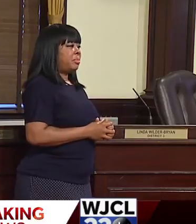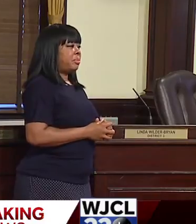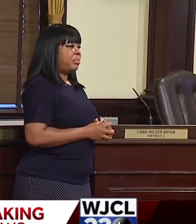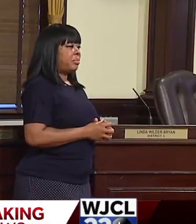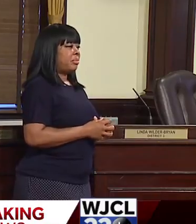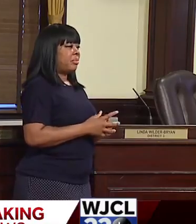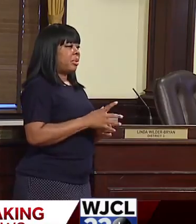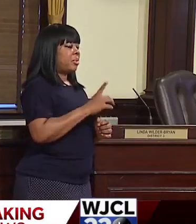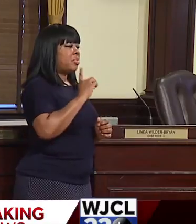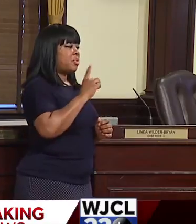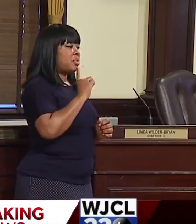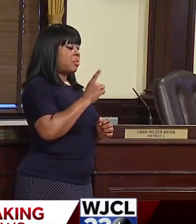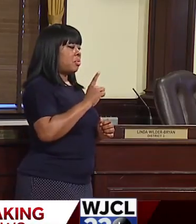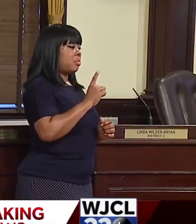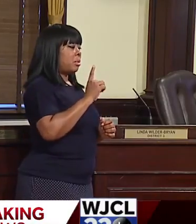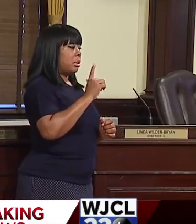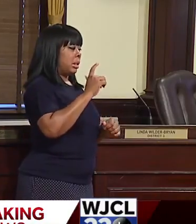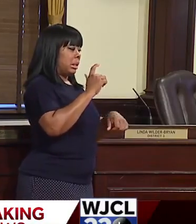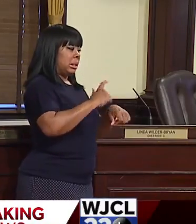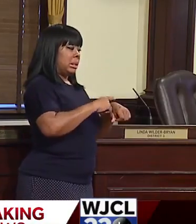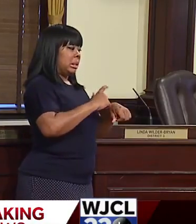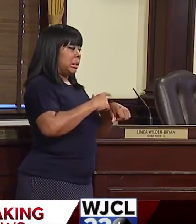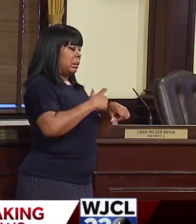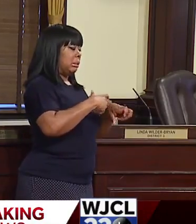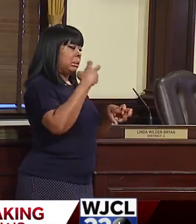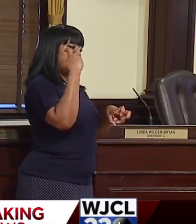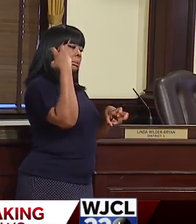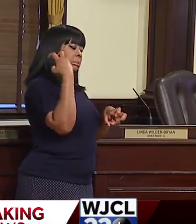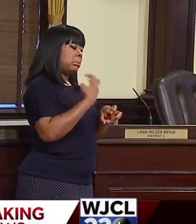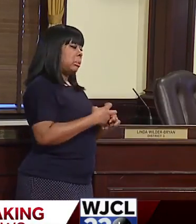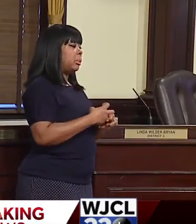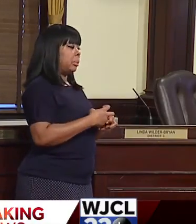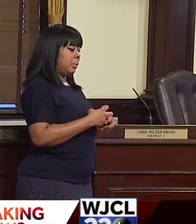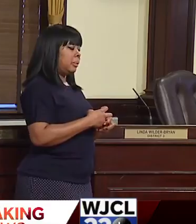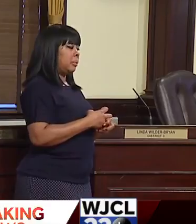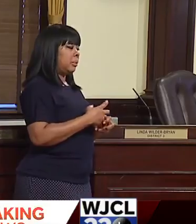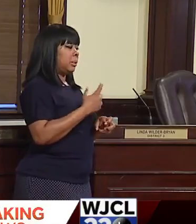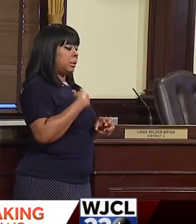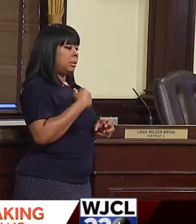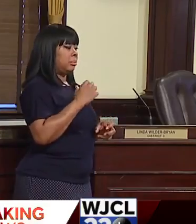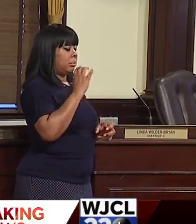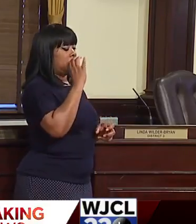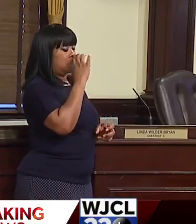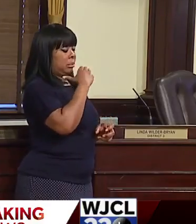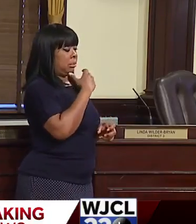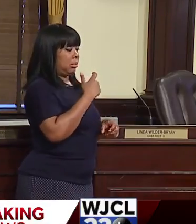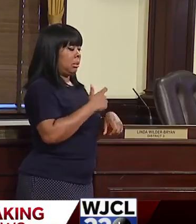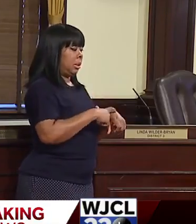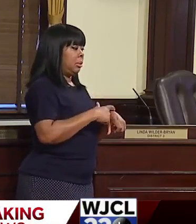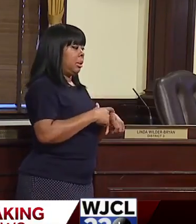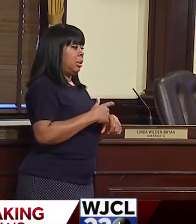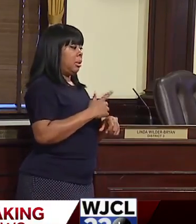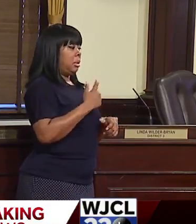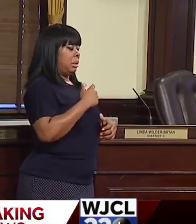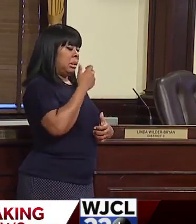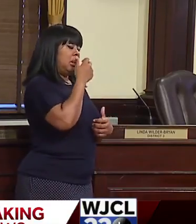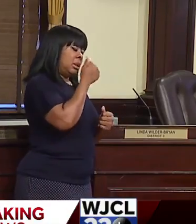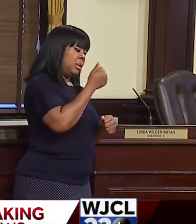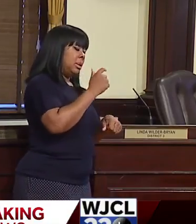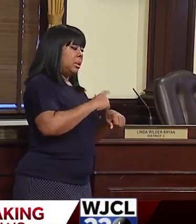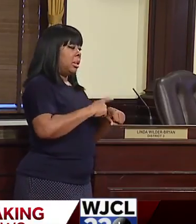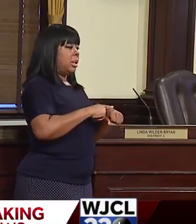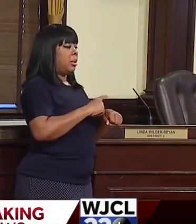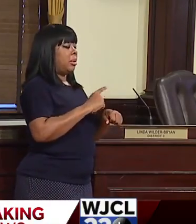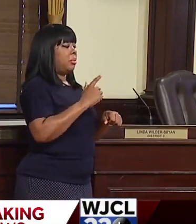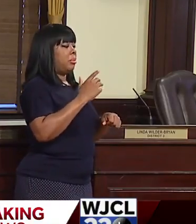we're still facing some very dire times and some very strange times and very interesting times. Um, I'm hoping and